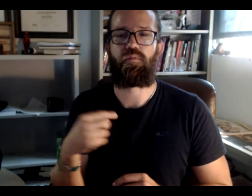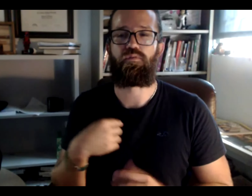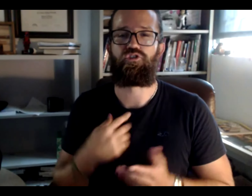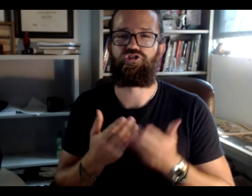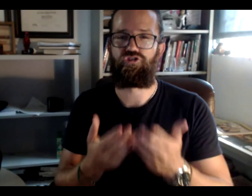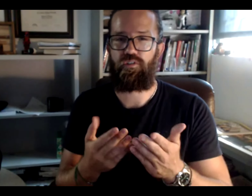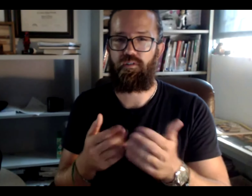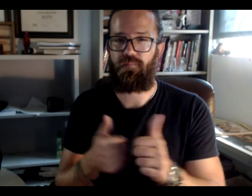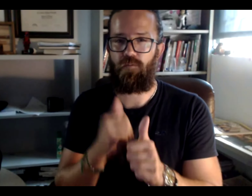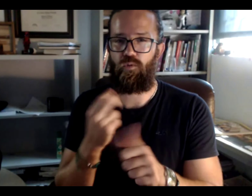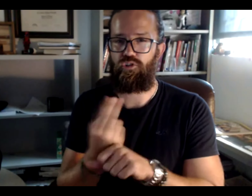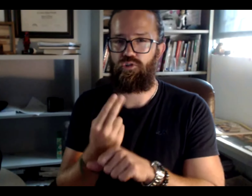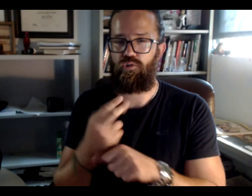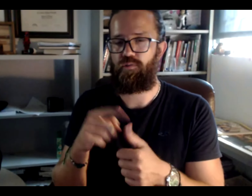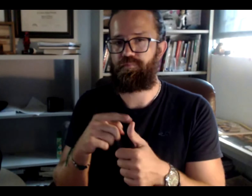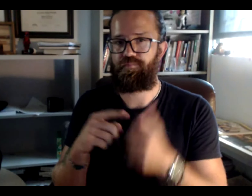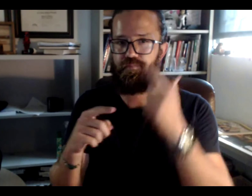Okay. I'm back.